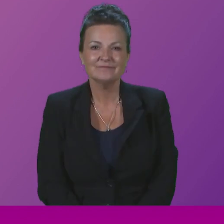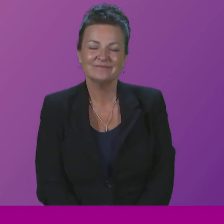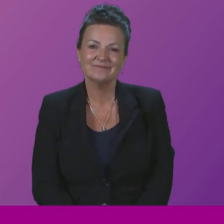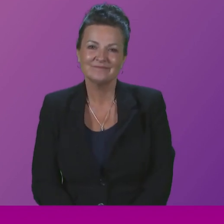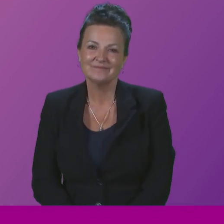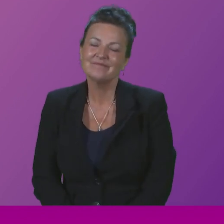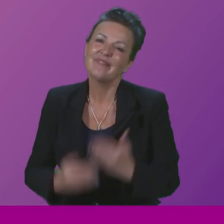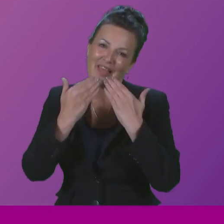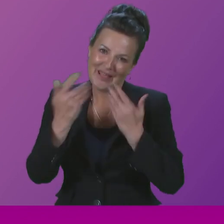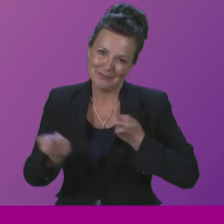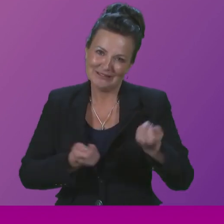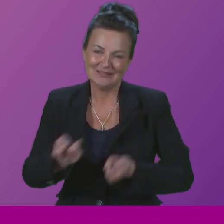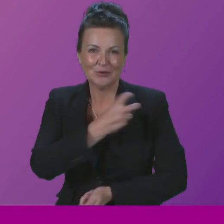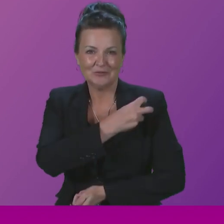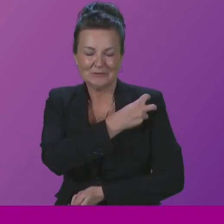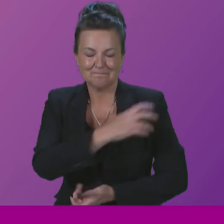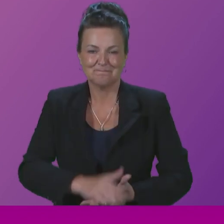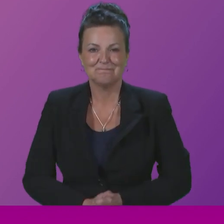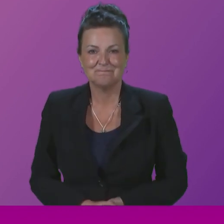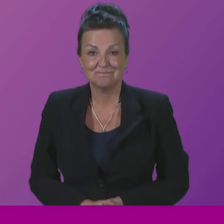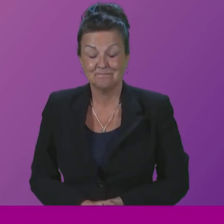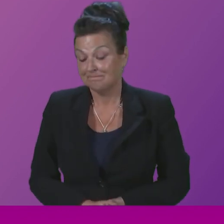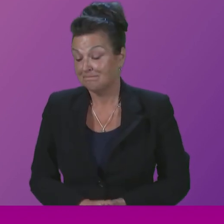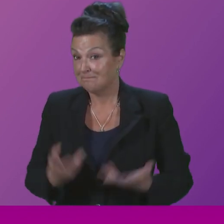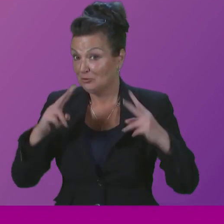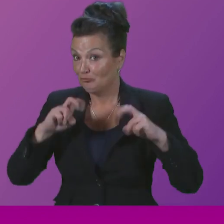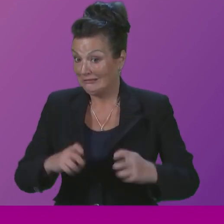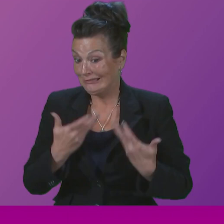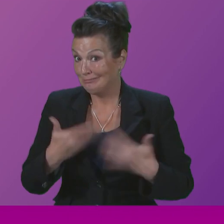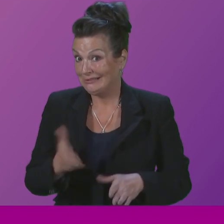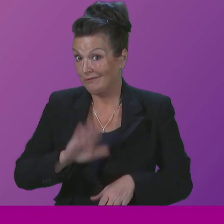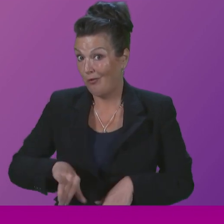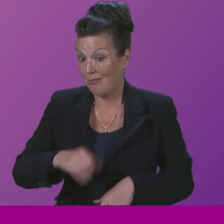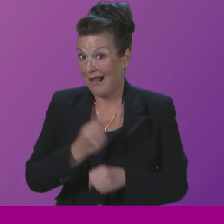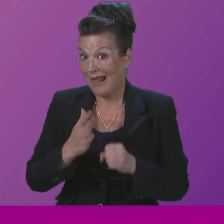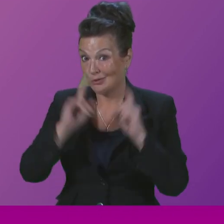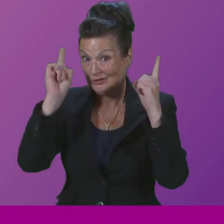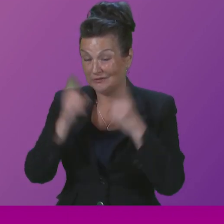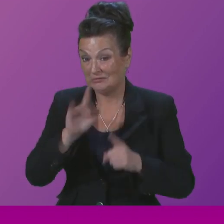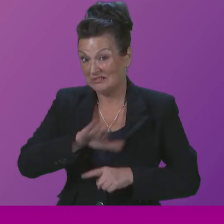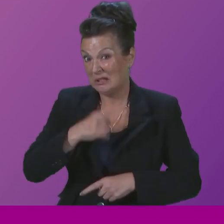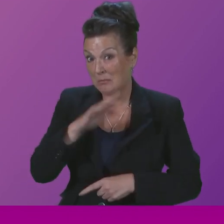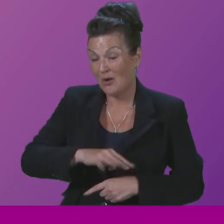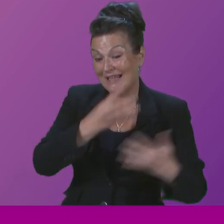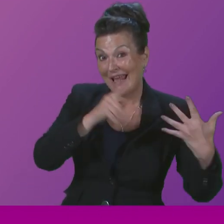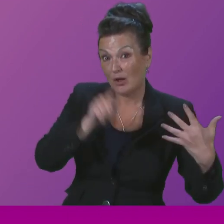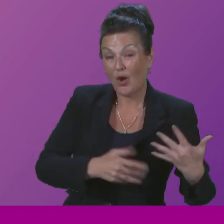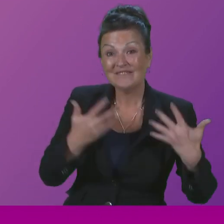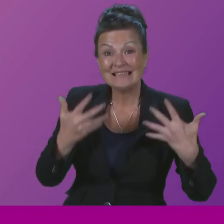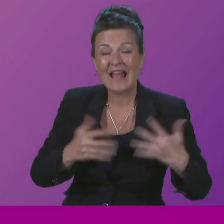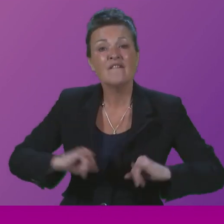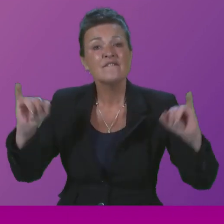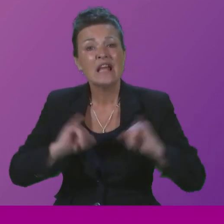Thank you, Preceding Officer. Research from Glasgow University showed that in more than 9 out of 10 fatal accident inquiries, sheriffs made no